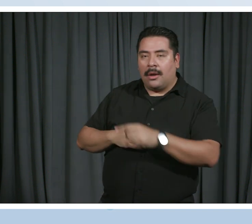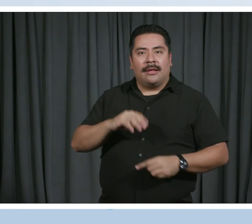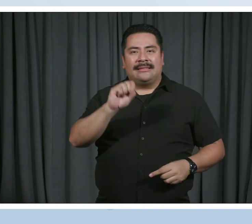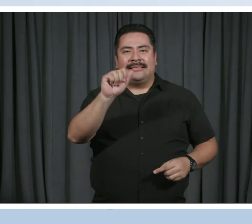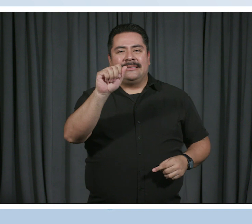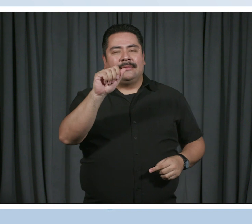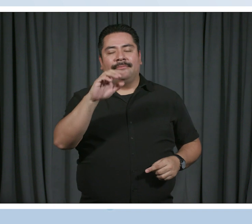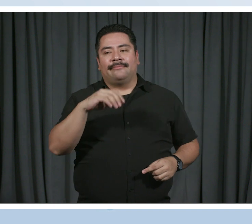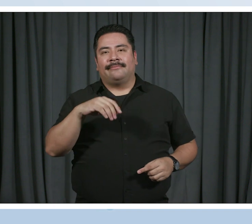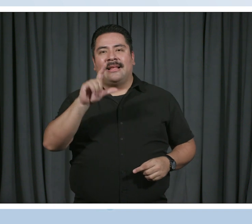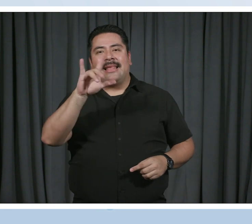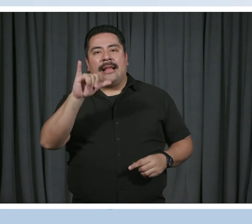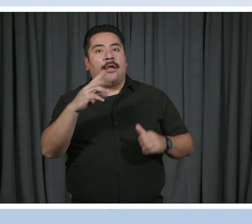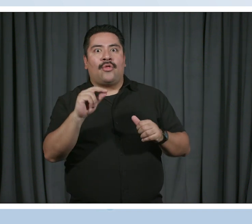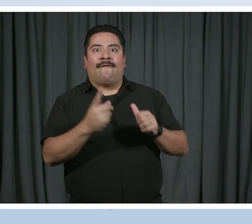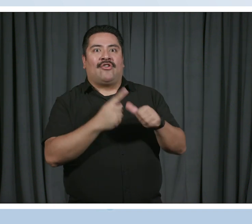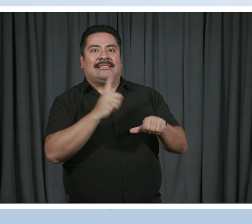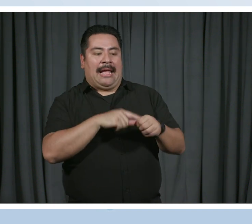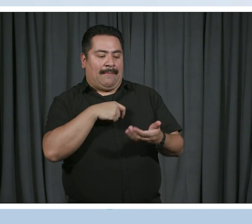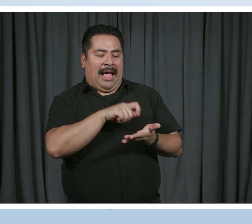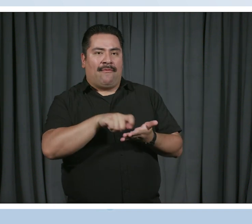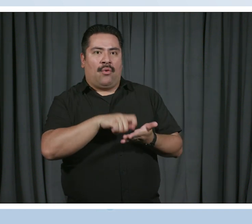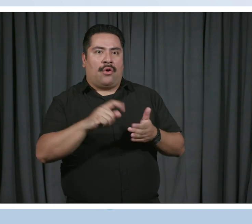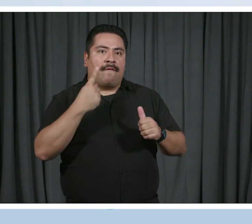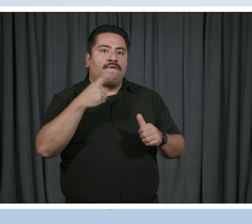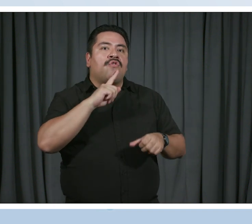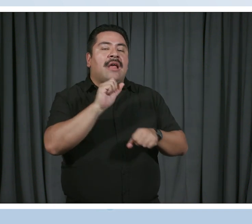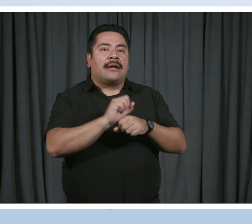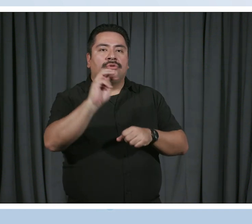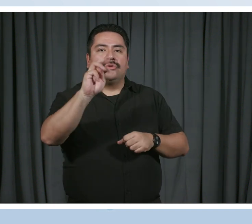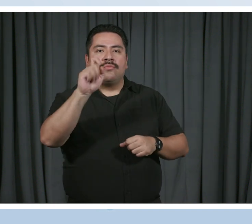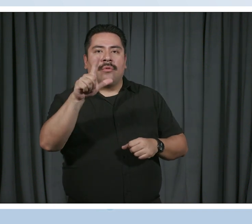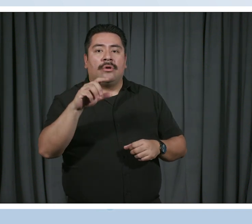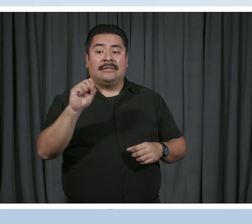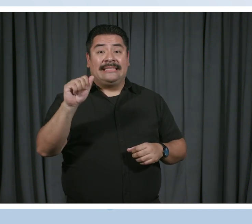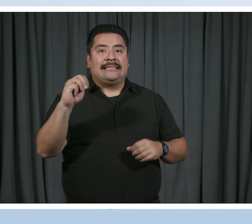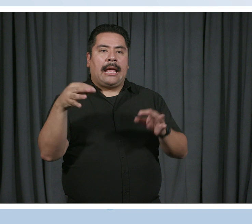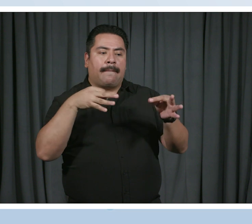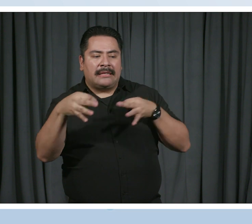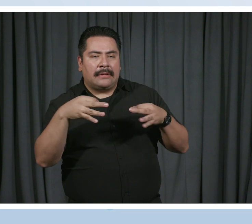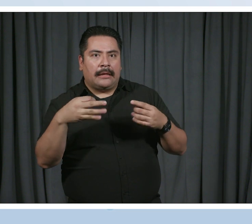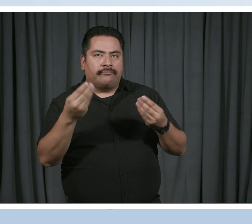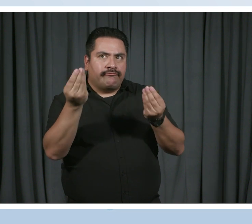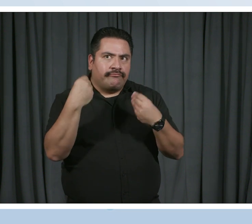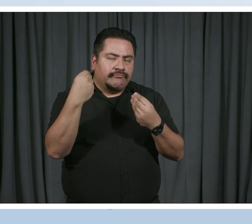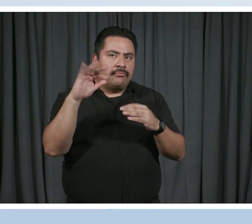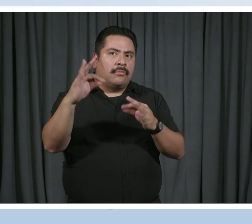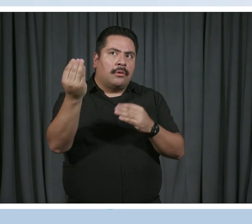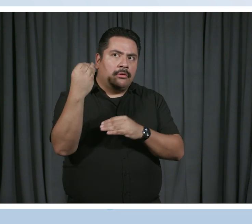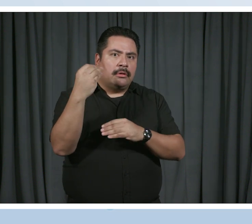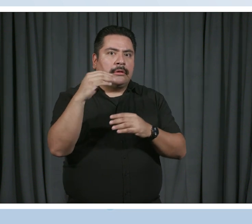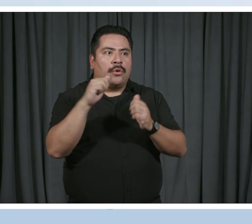that I had written for an actual mural. So what happened was Sam explained to me a little bit of the project and how through the